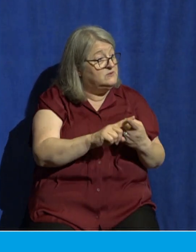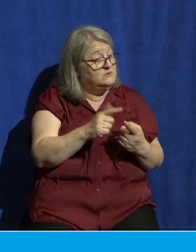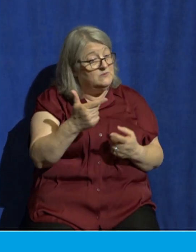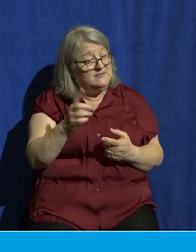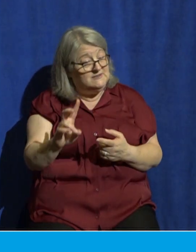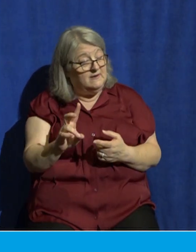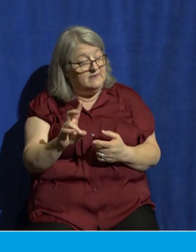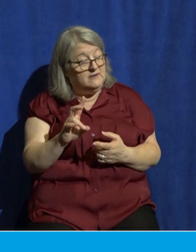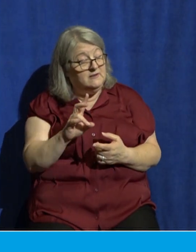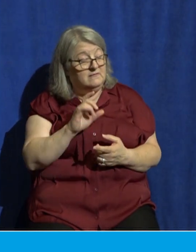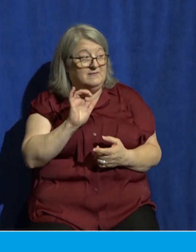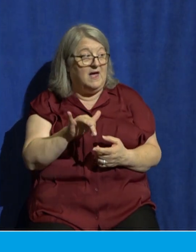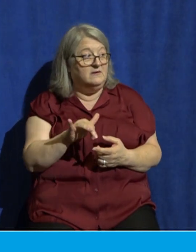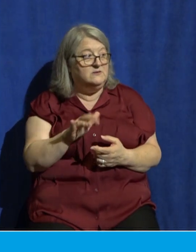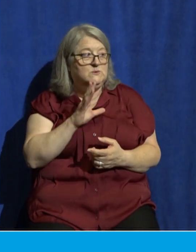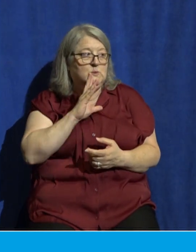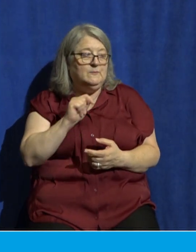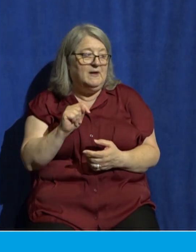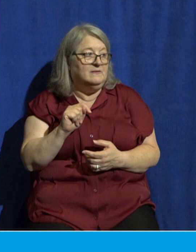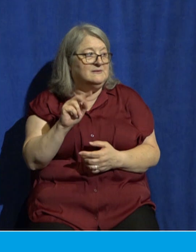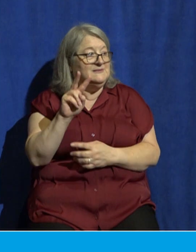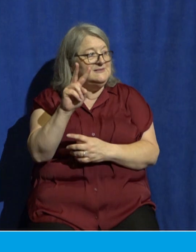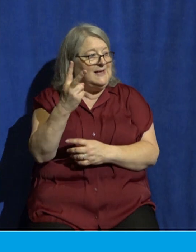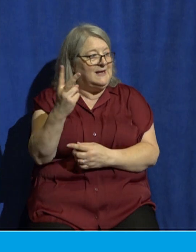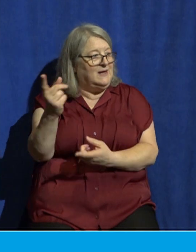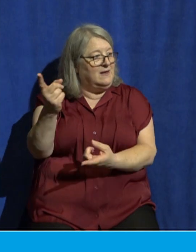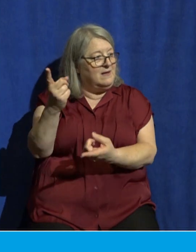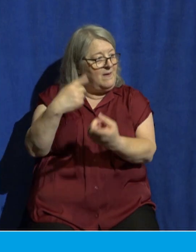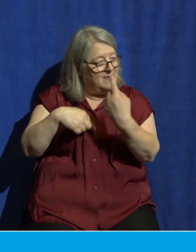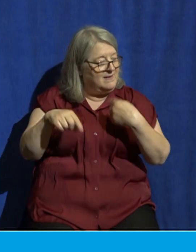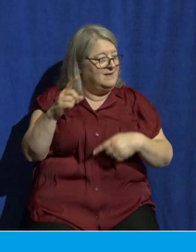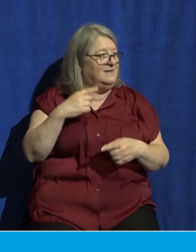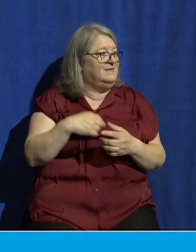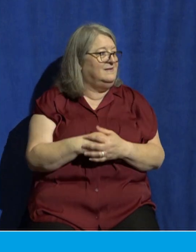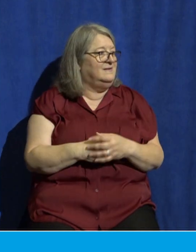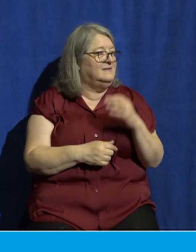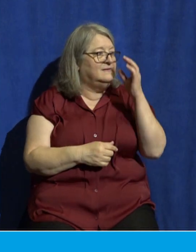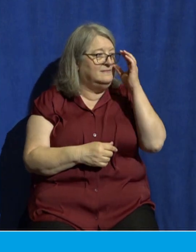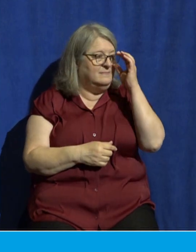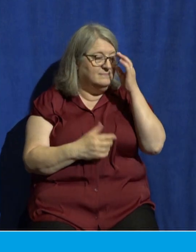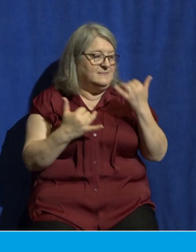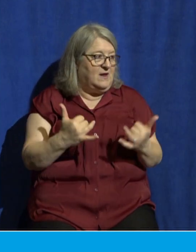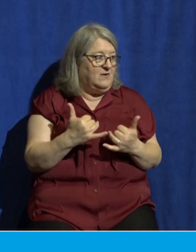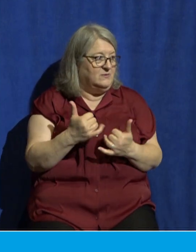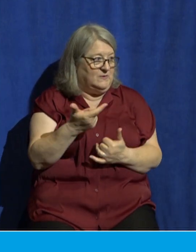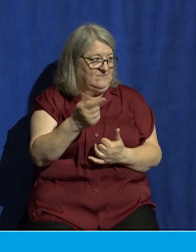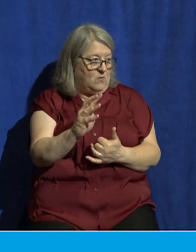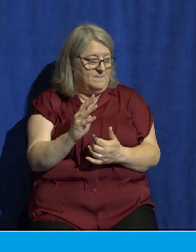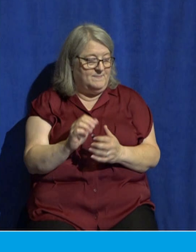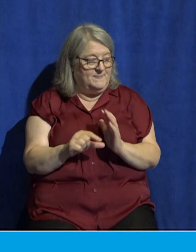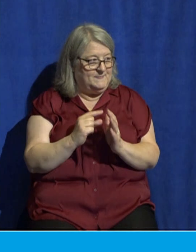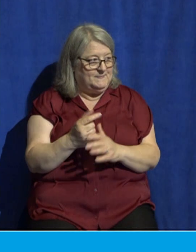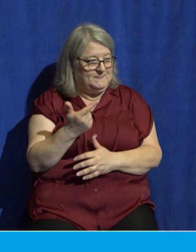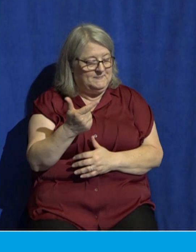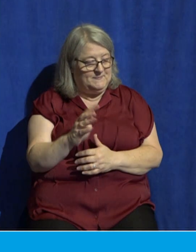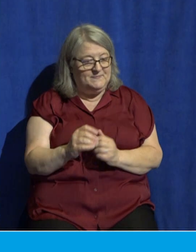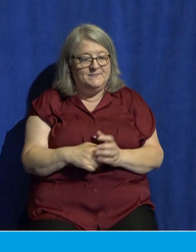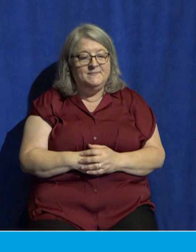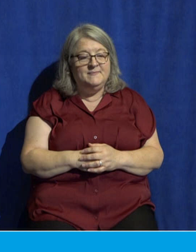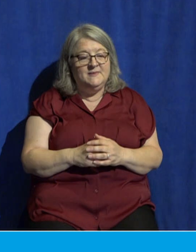to the second coming. So, let's pick up in verse 24. Jesus says, But in those days